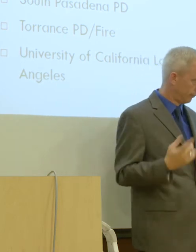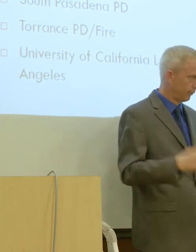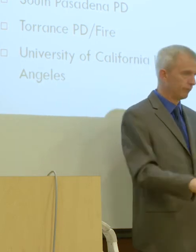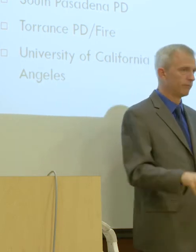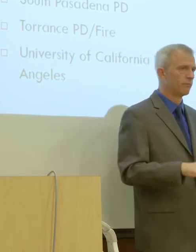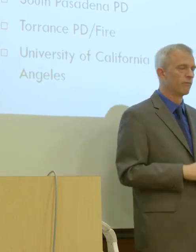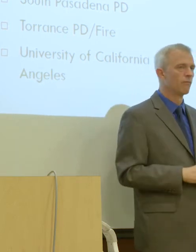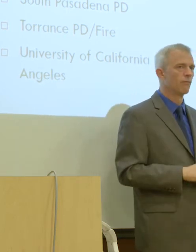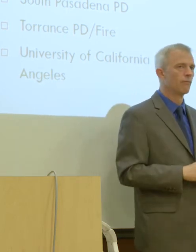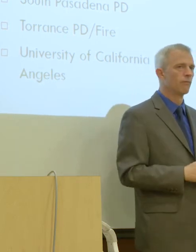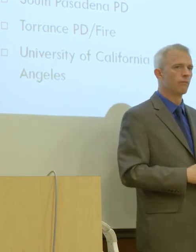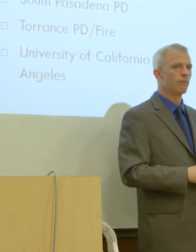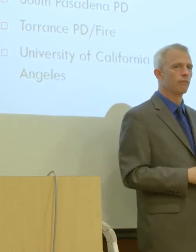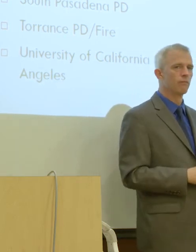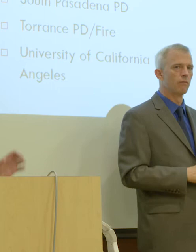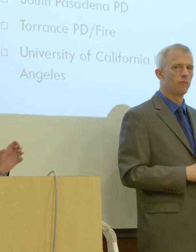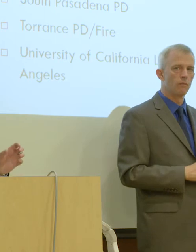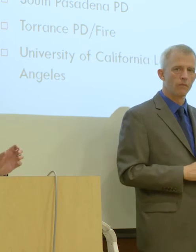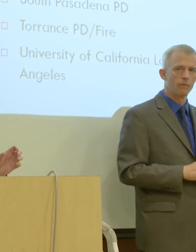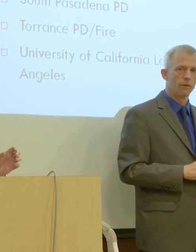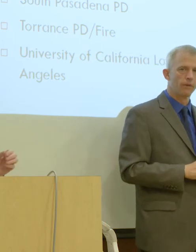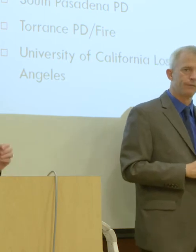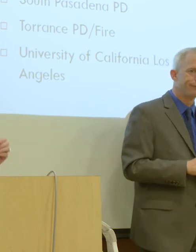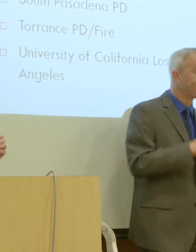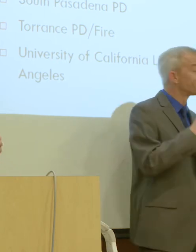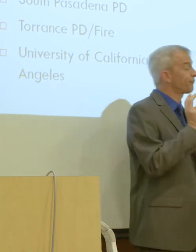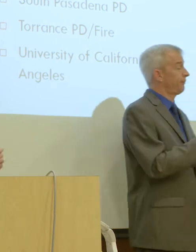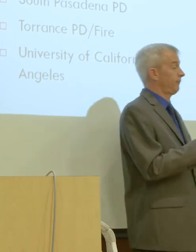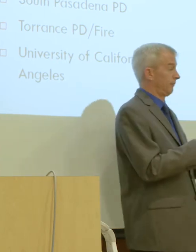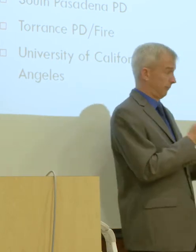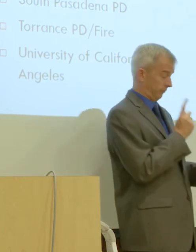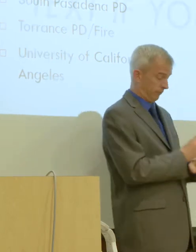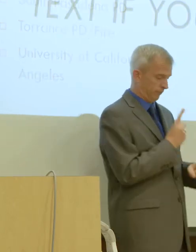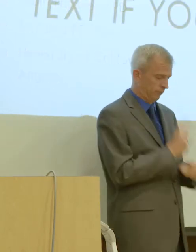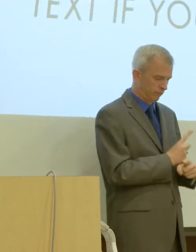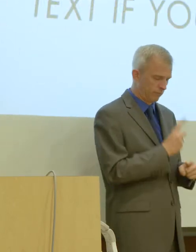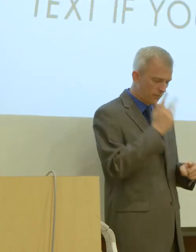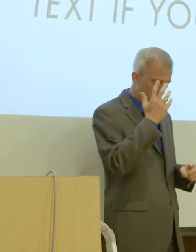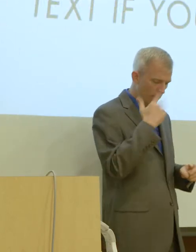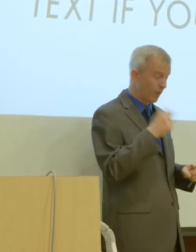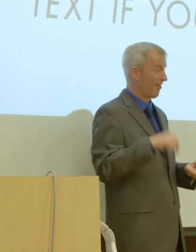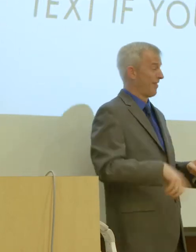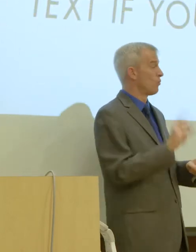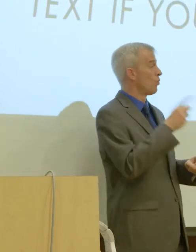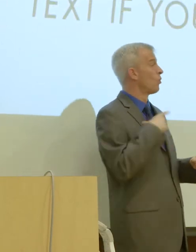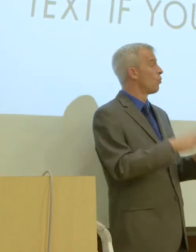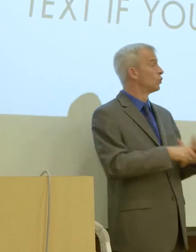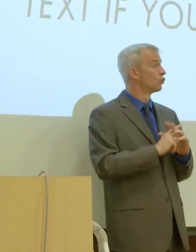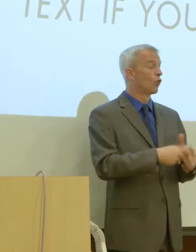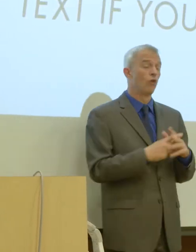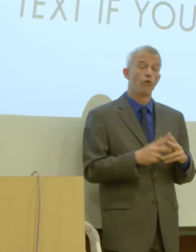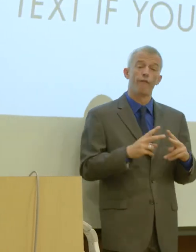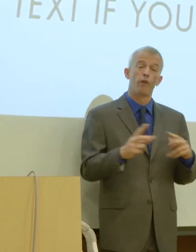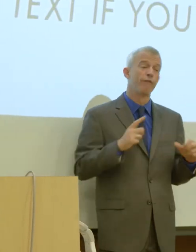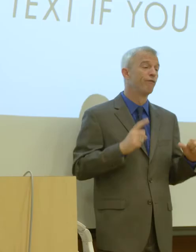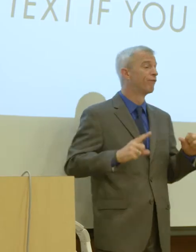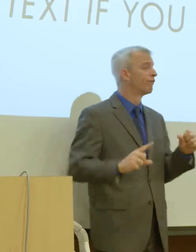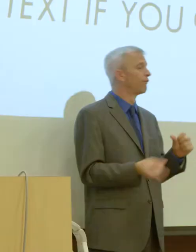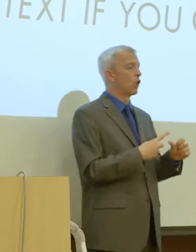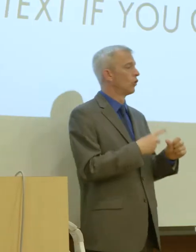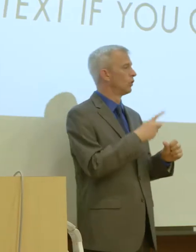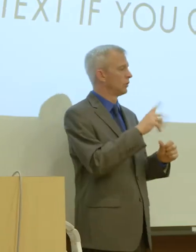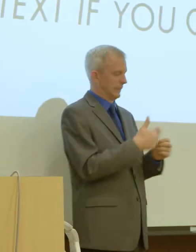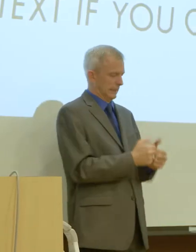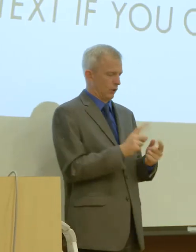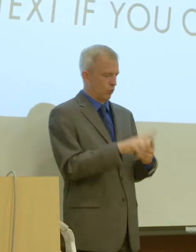It is kind of appropriate because this is where we rolled out our very first Texas 911